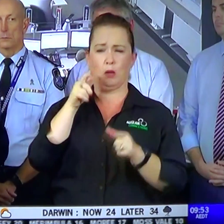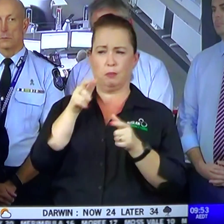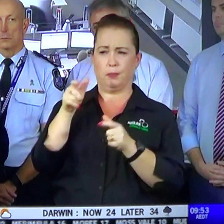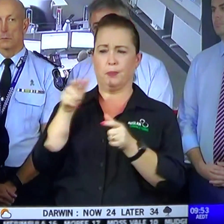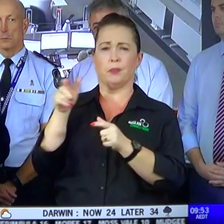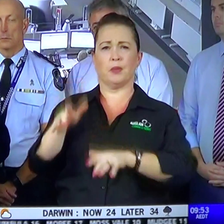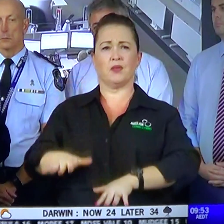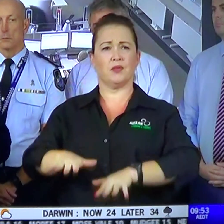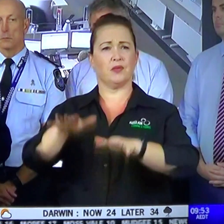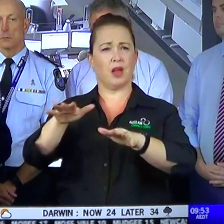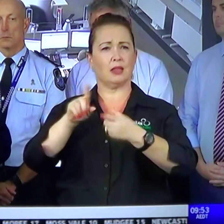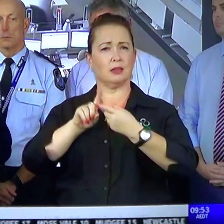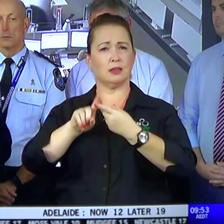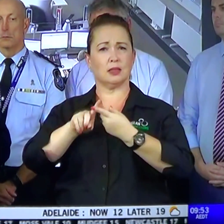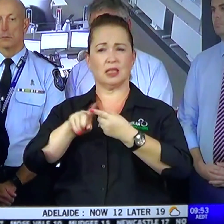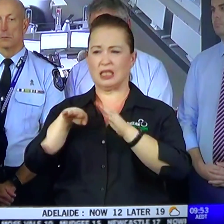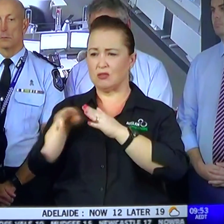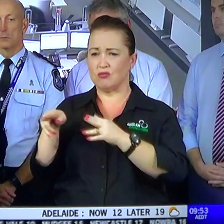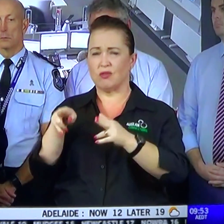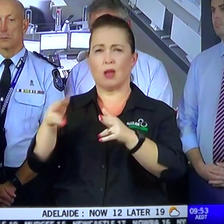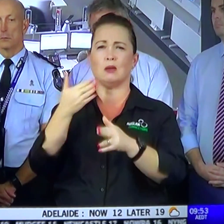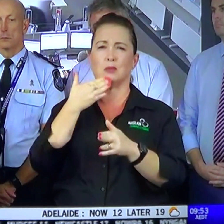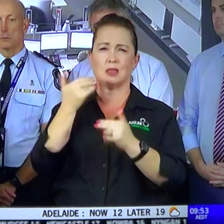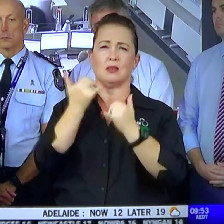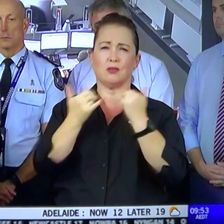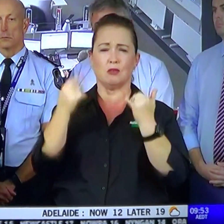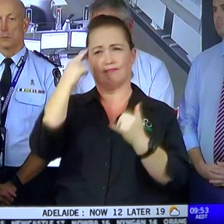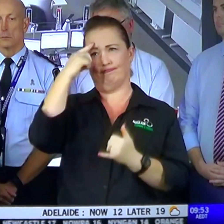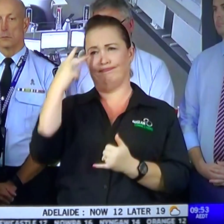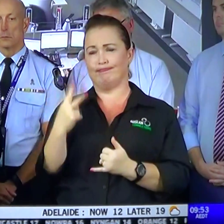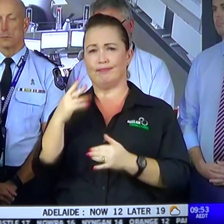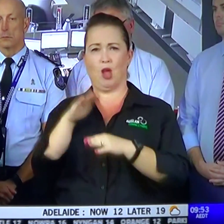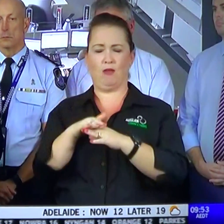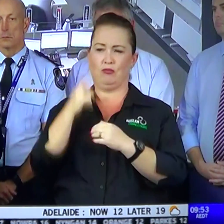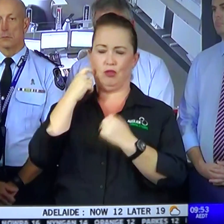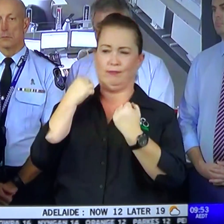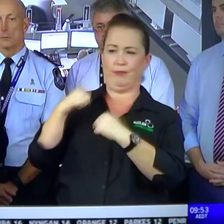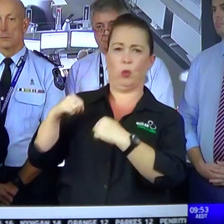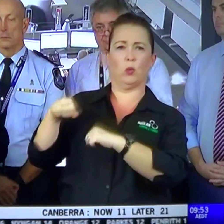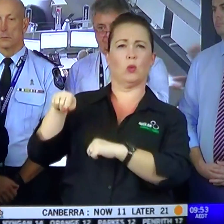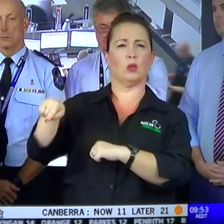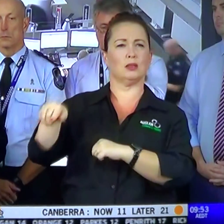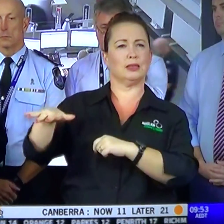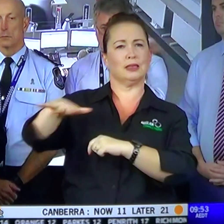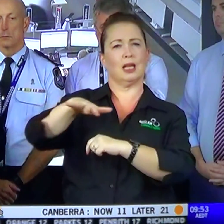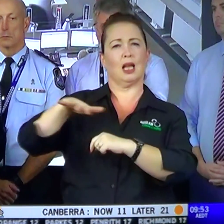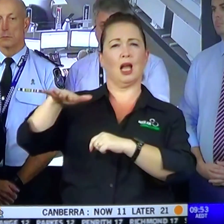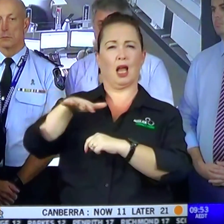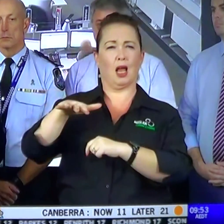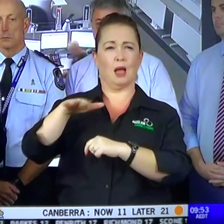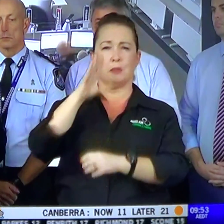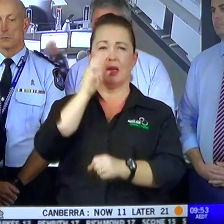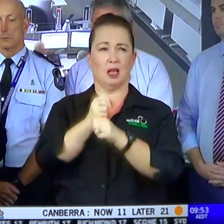areas, in those rivers, please be extraordinarily mindful and just keep away from those waterways, please, because I'm sure that those numbers will